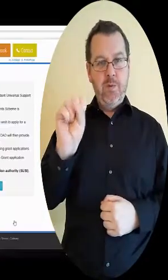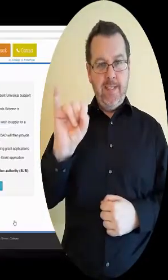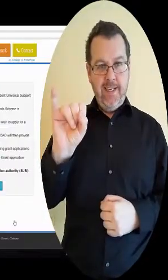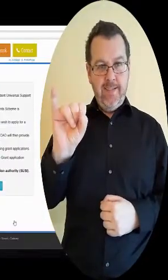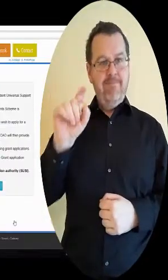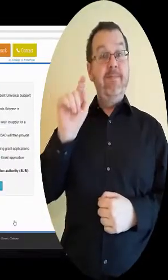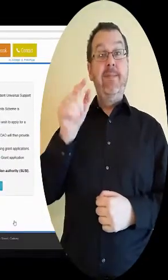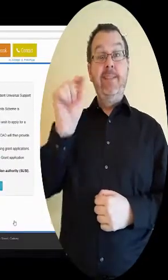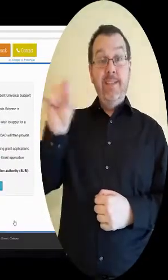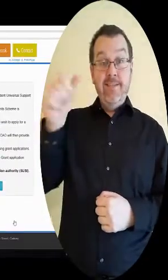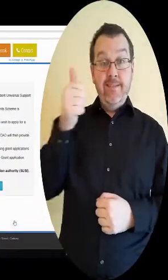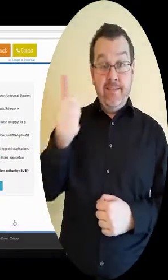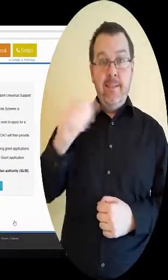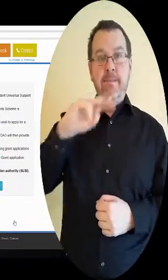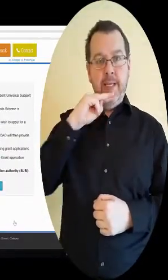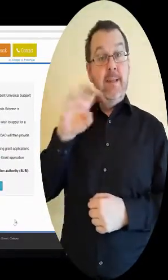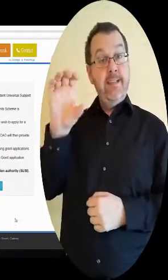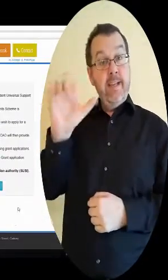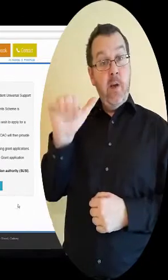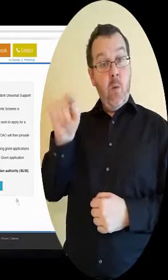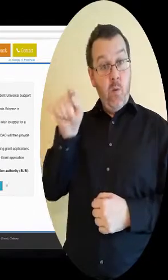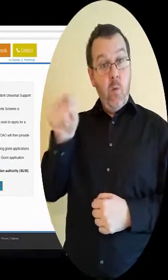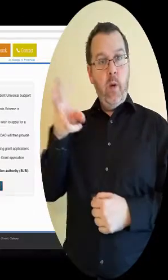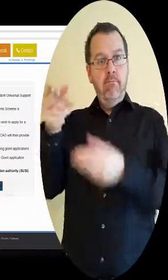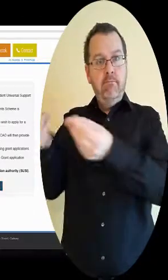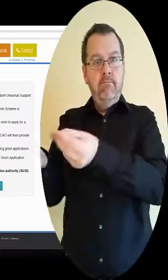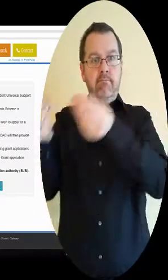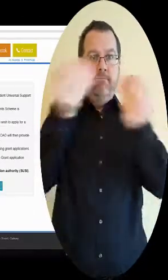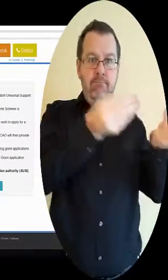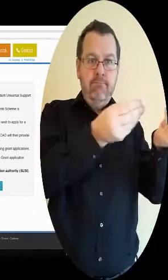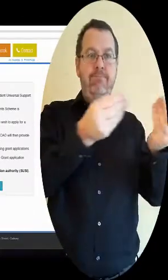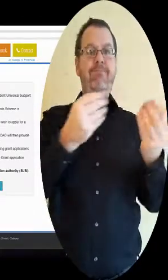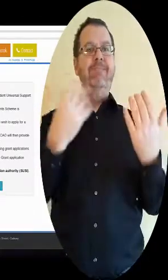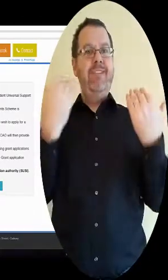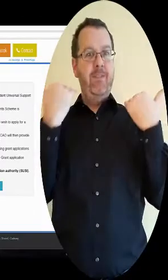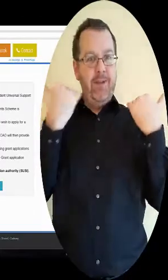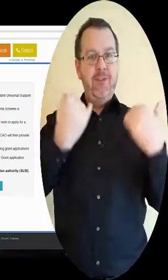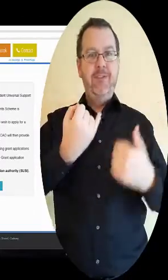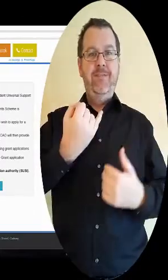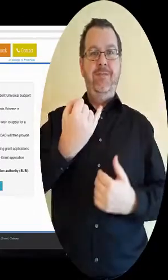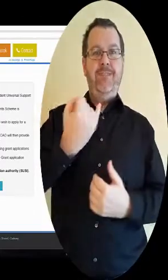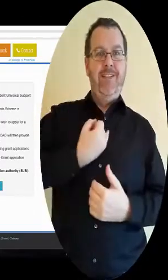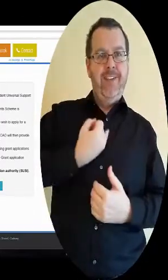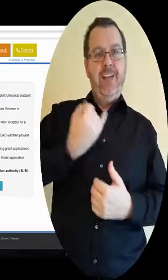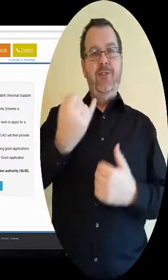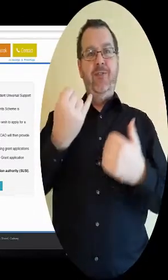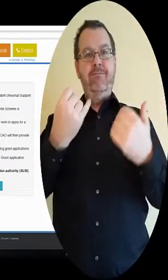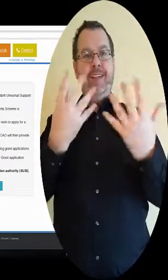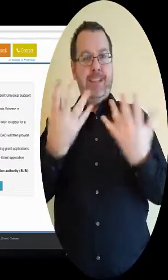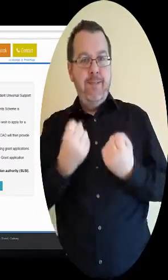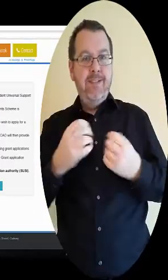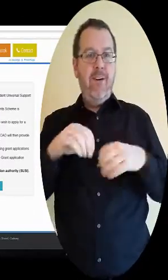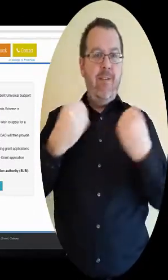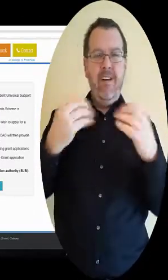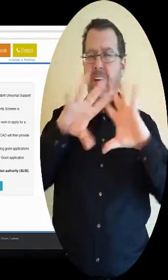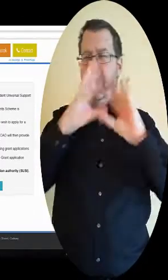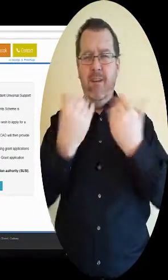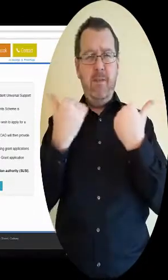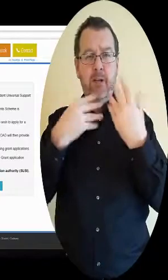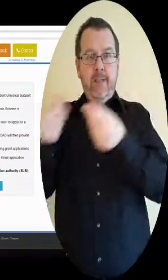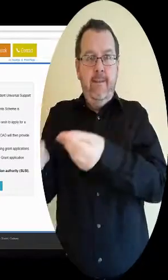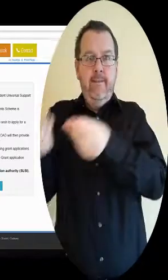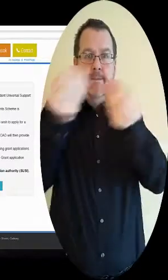This will mean that CAO will provide your identification, contact and offer and acceptance details to SUSIE.